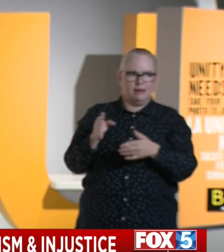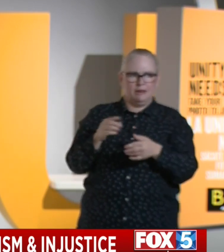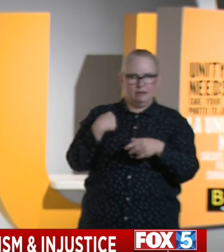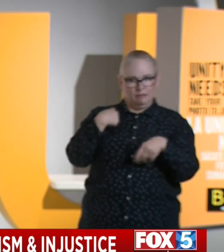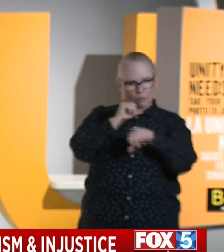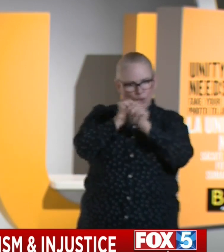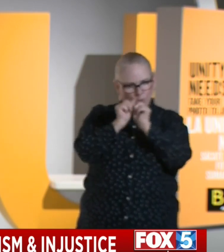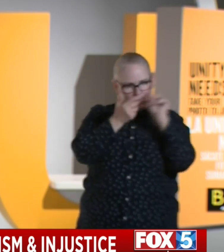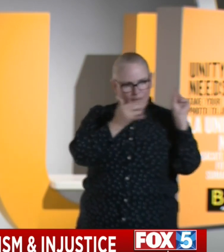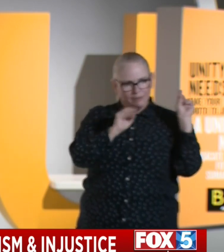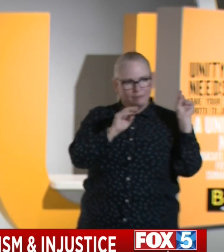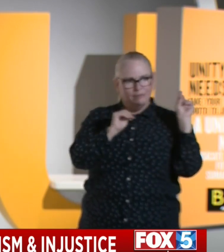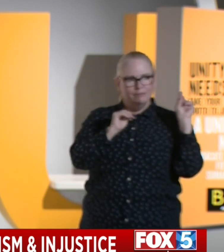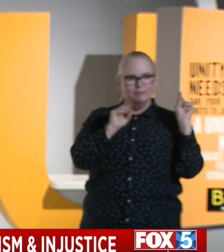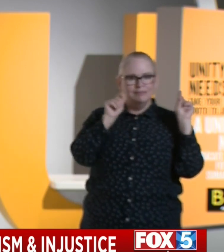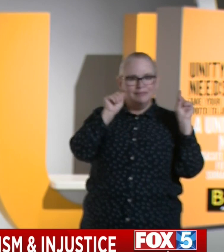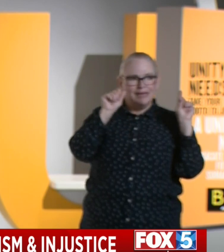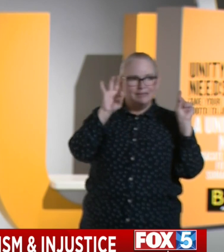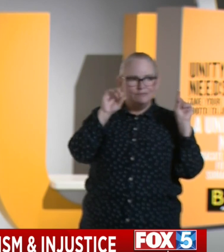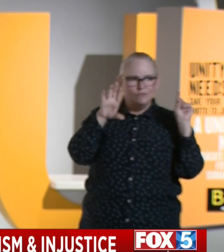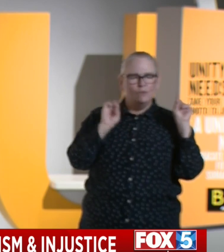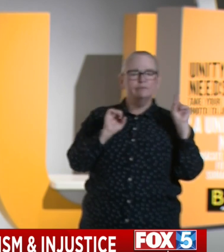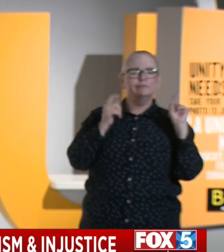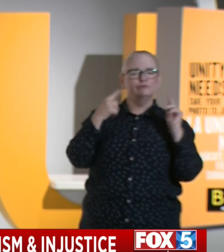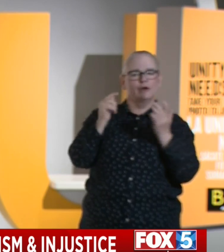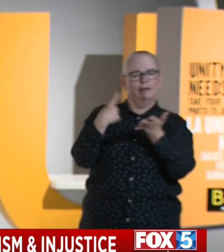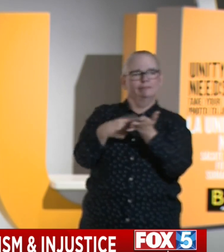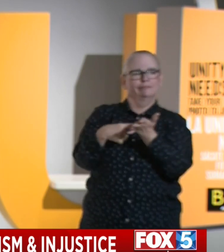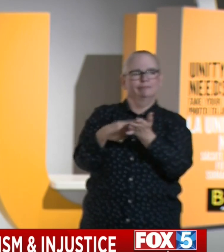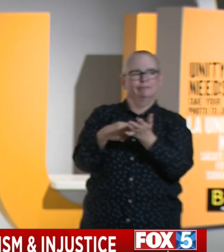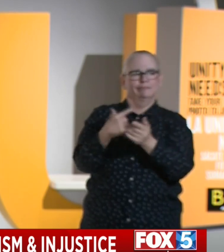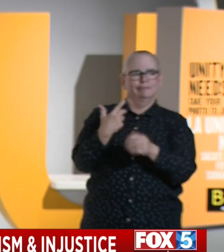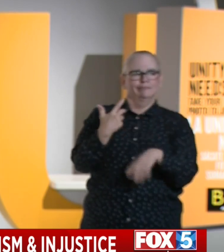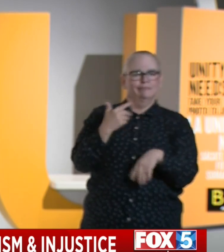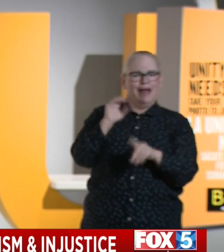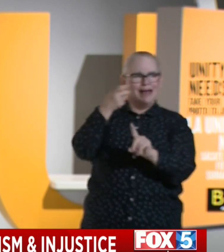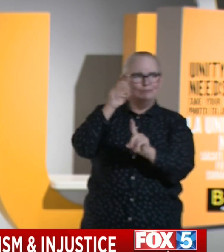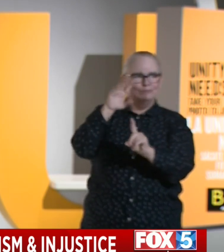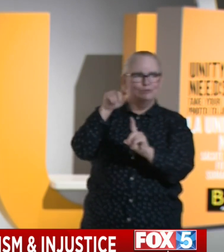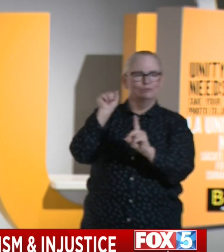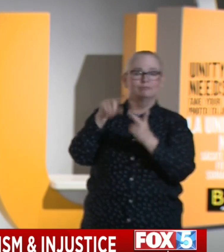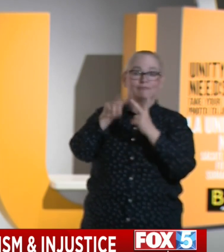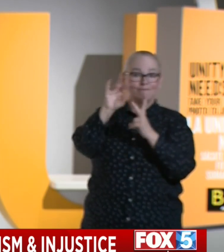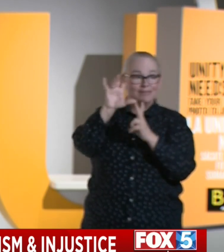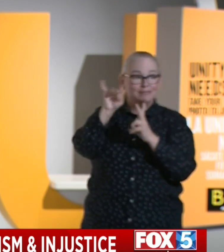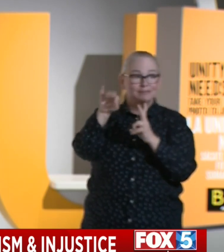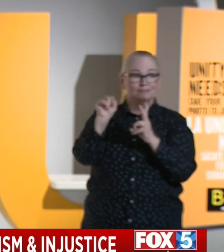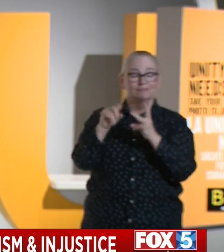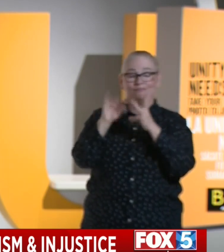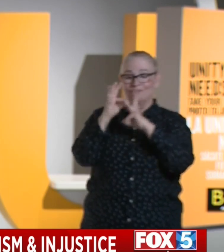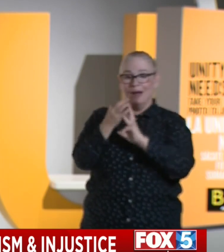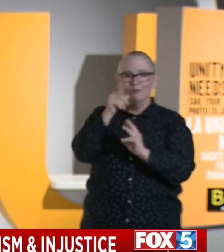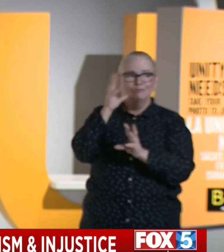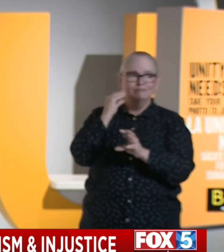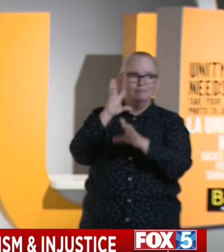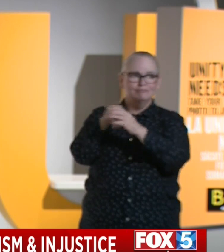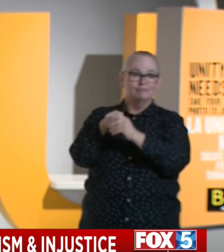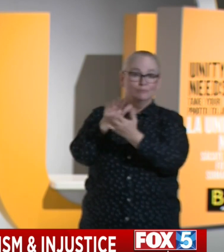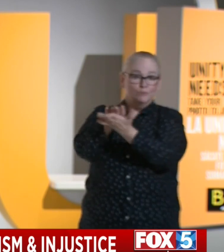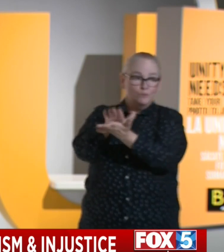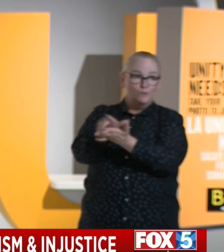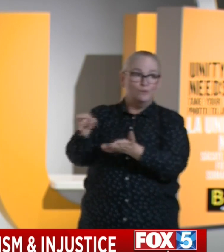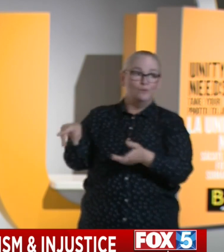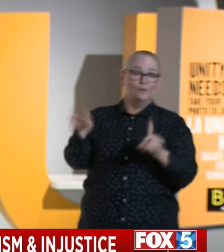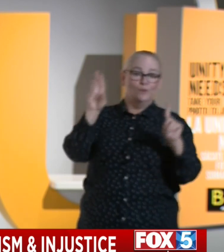force, with listening sessions, listening to experts and victims and families and academics and union and police officers and